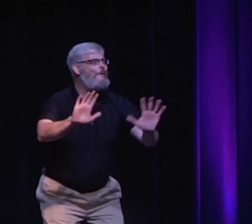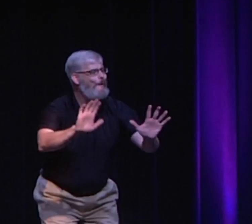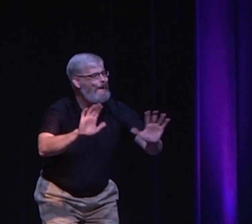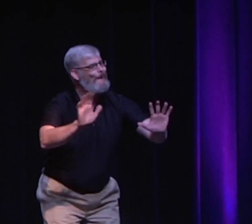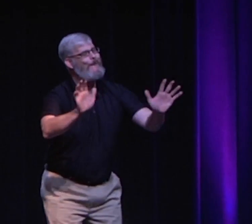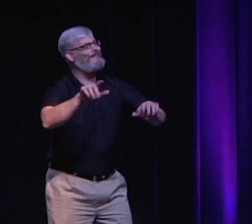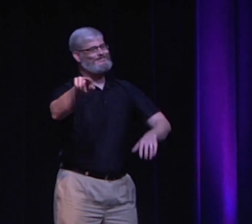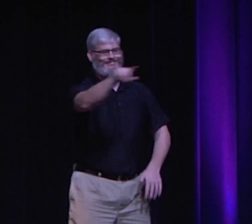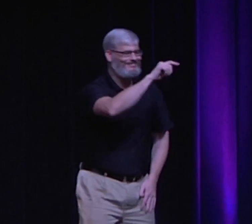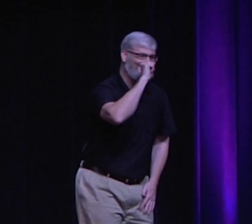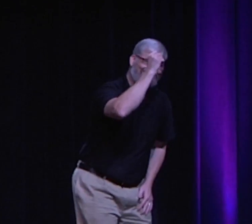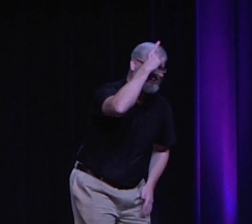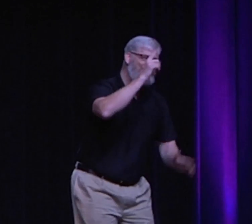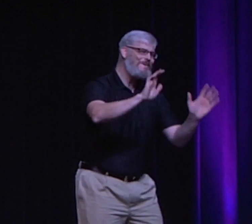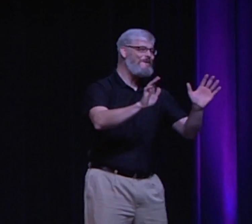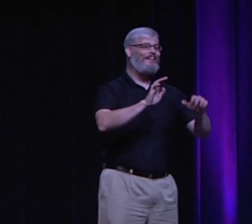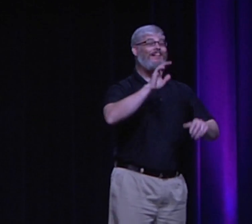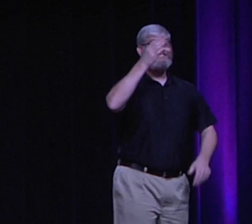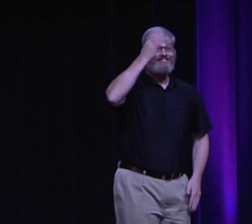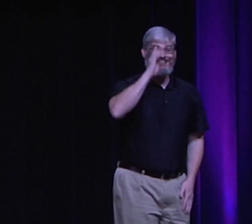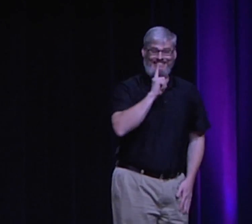And the church said, well, you know, wait a minute. You guys don't understand.